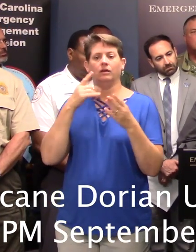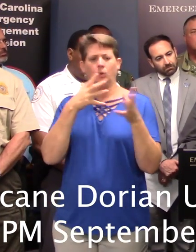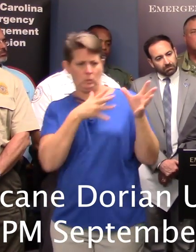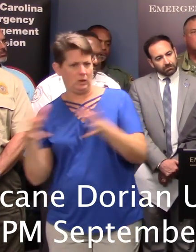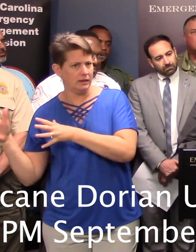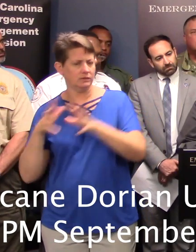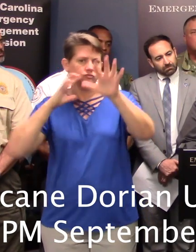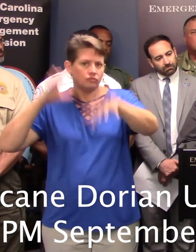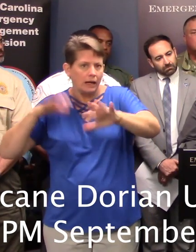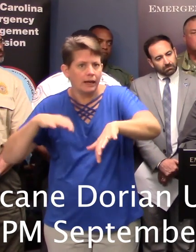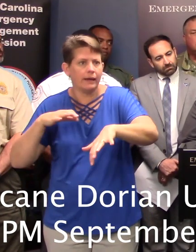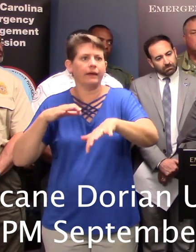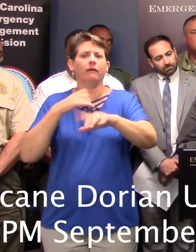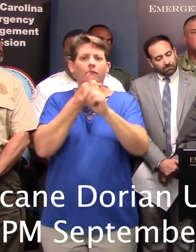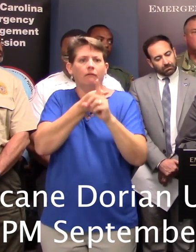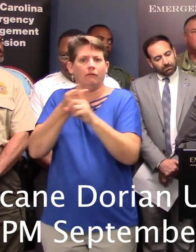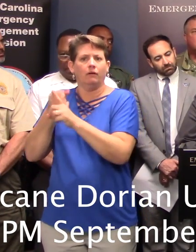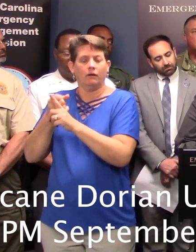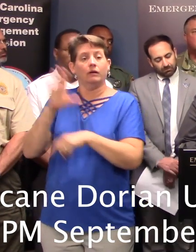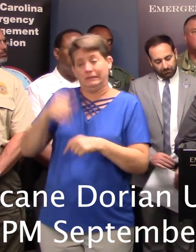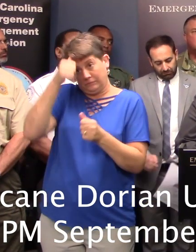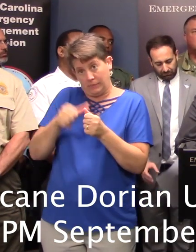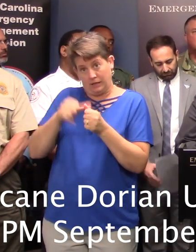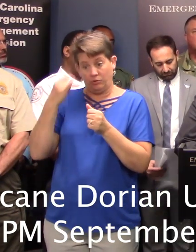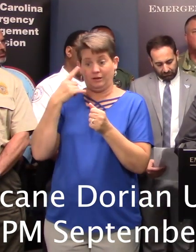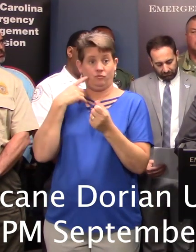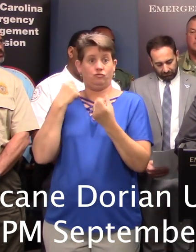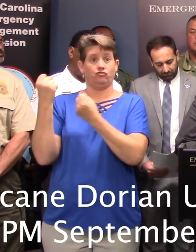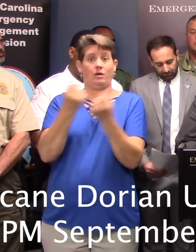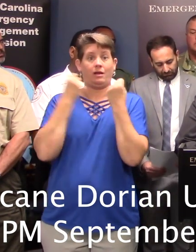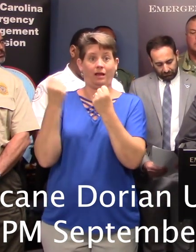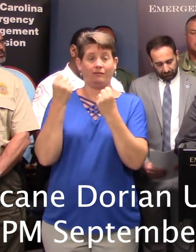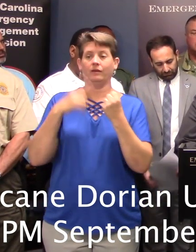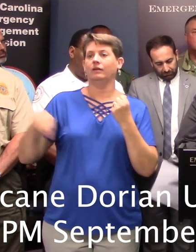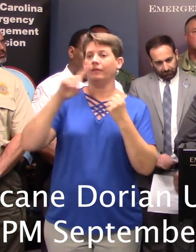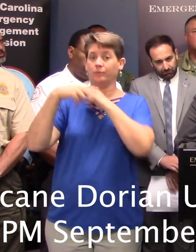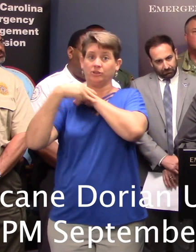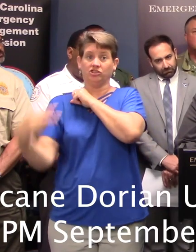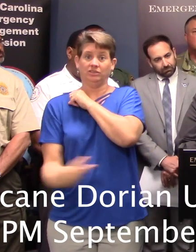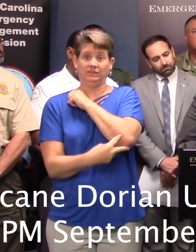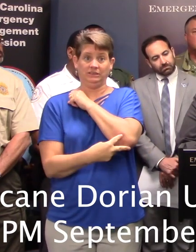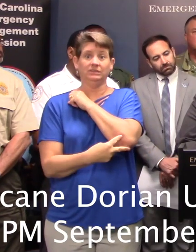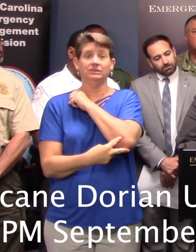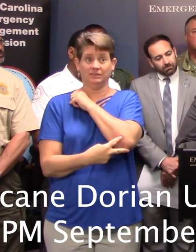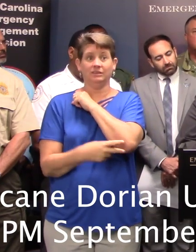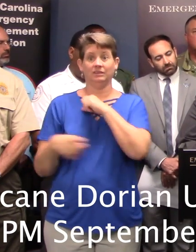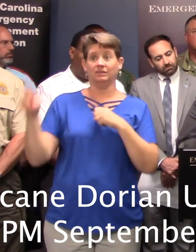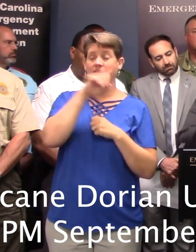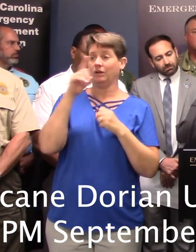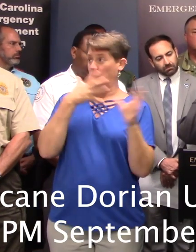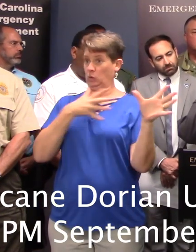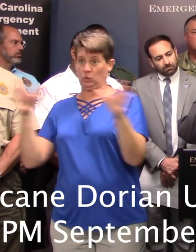just be mindful if you're out and about traveling that are high-level bridges in the coastal region. Finally, once winds become